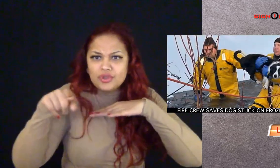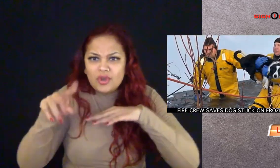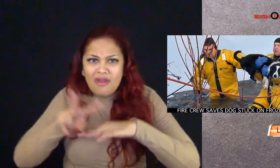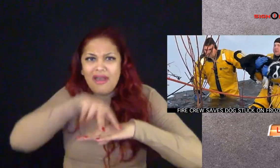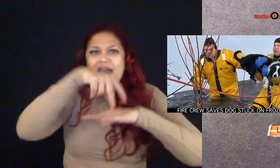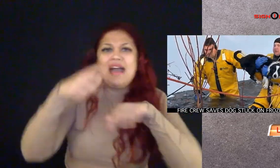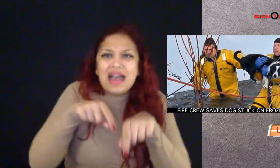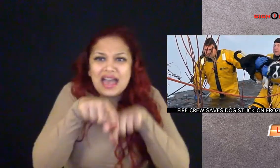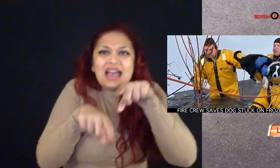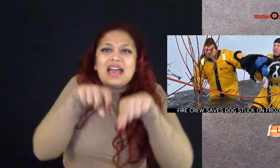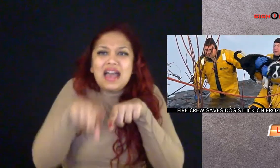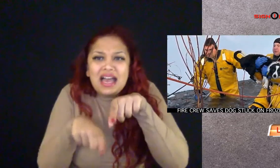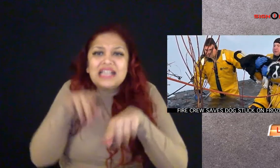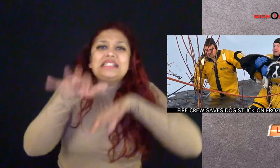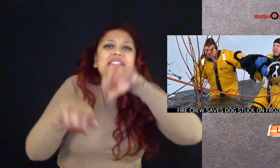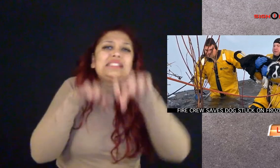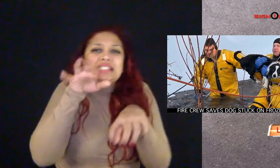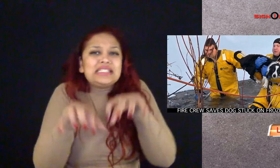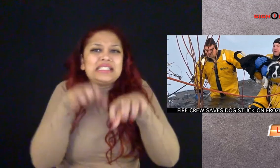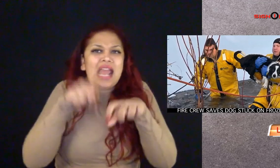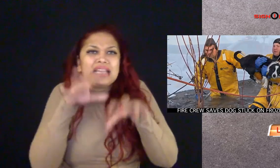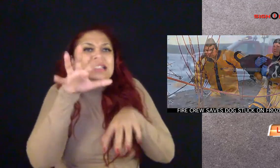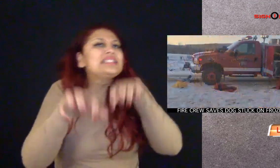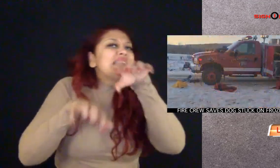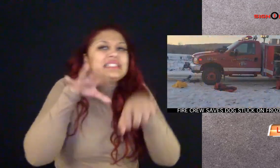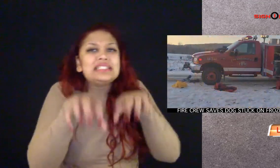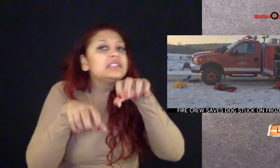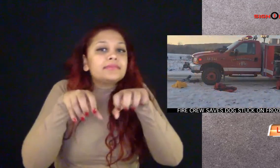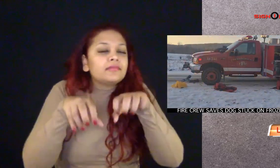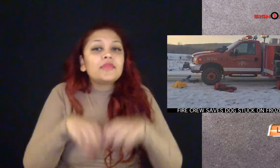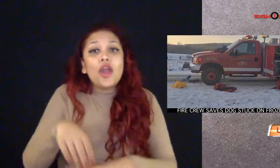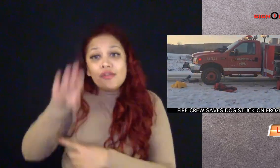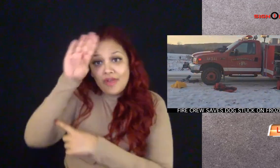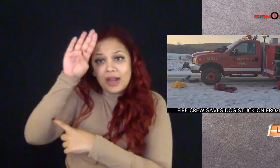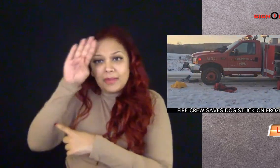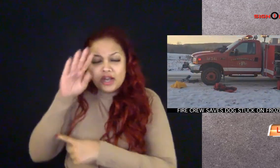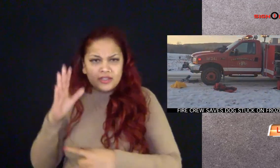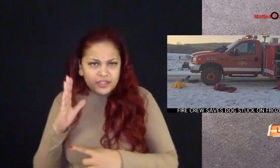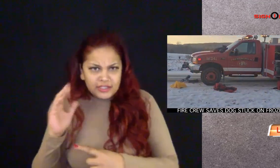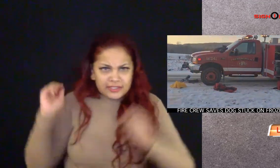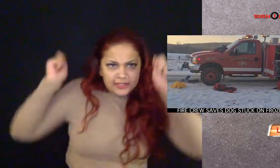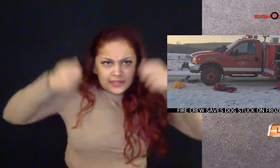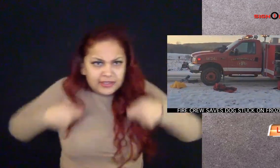after his hind legs fell through the ice and he couldn't get out of the water.